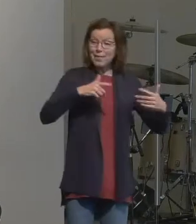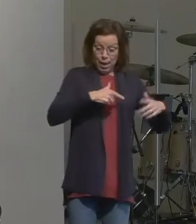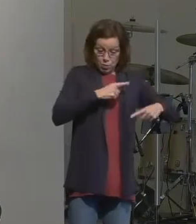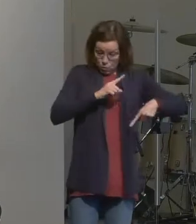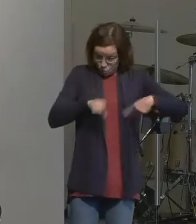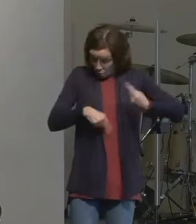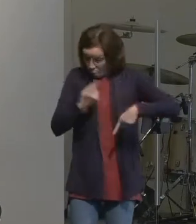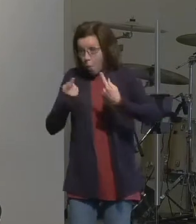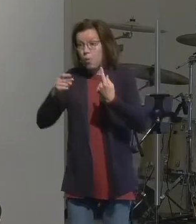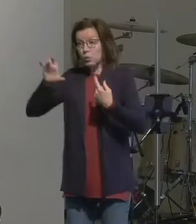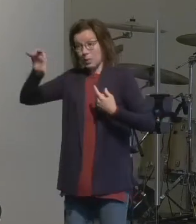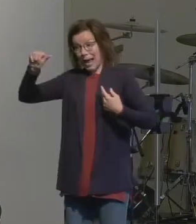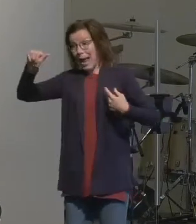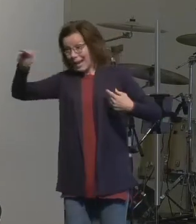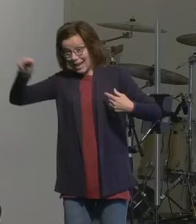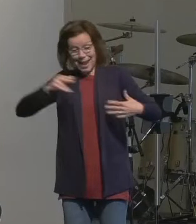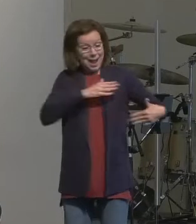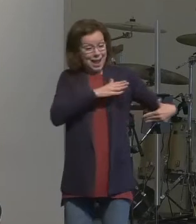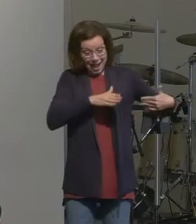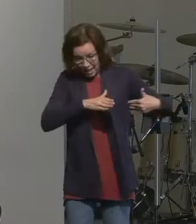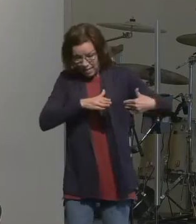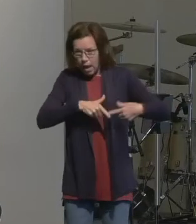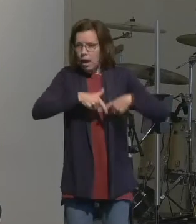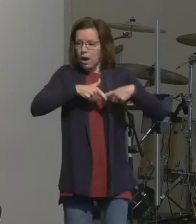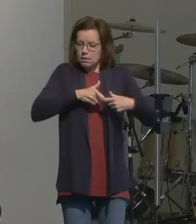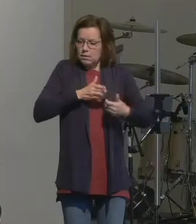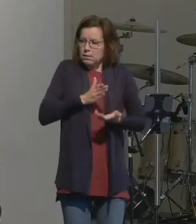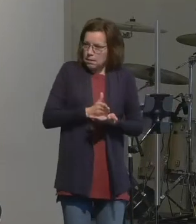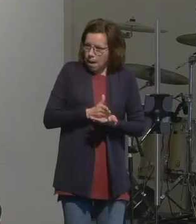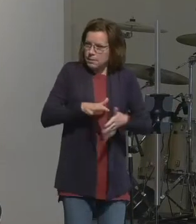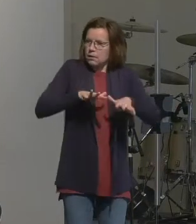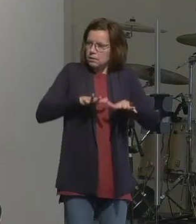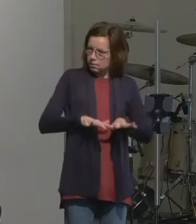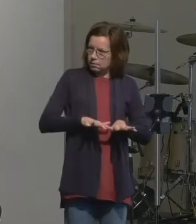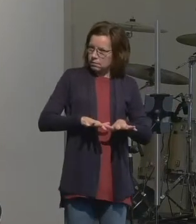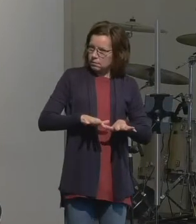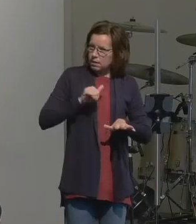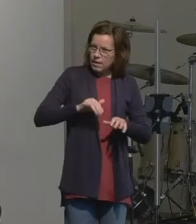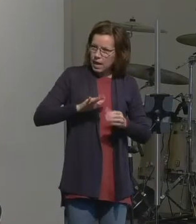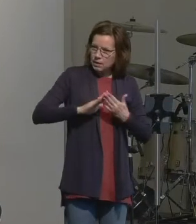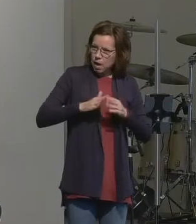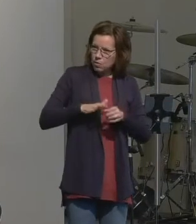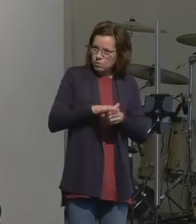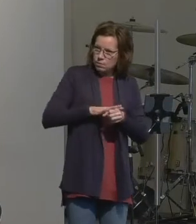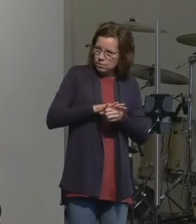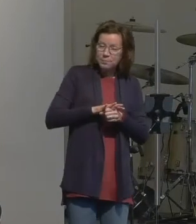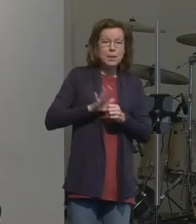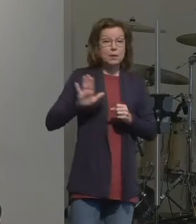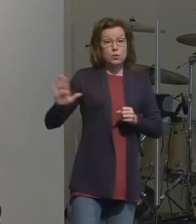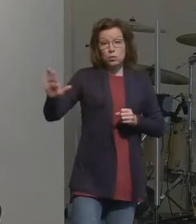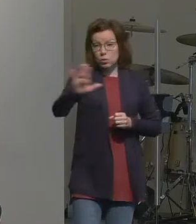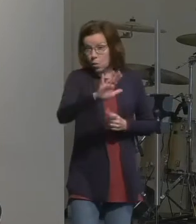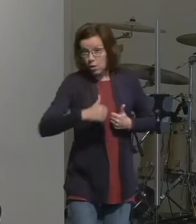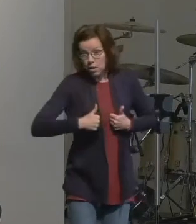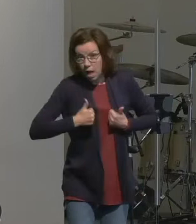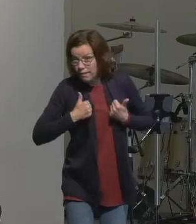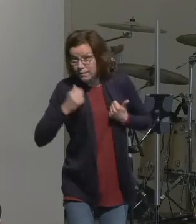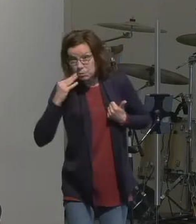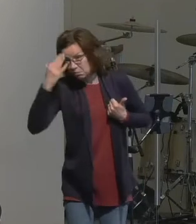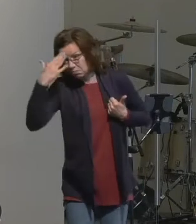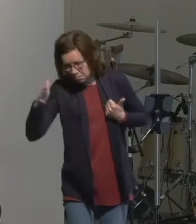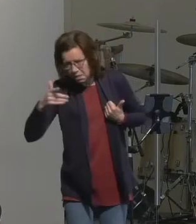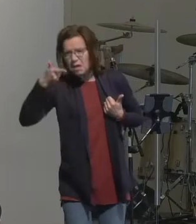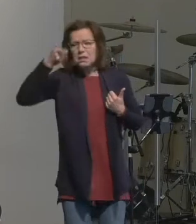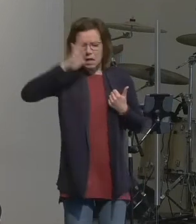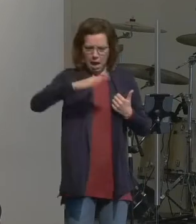and I believe for many of us at some point in our lives whether it be in ministry or in our personal lives God had a plan for us when he started us